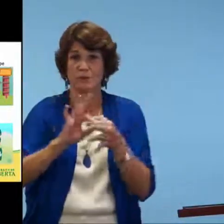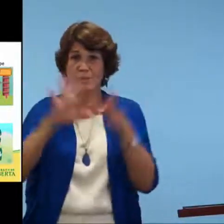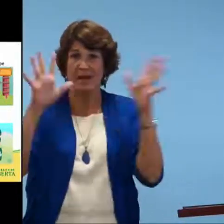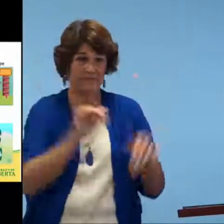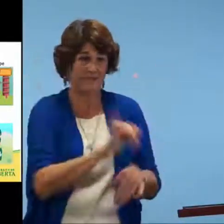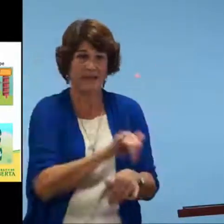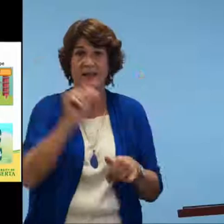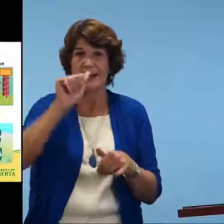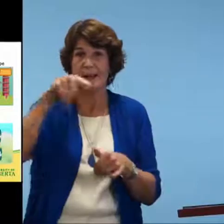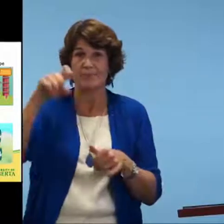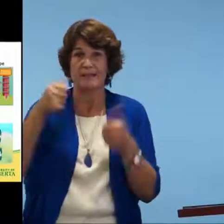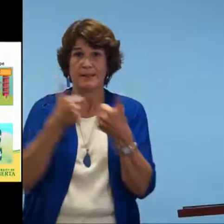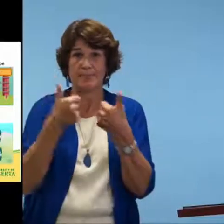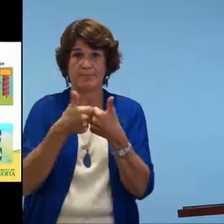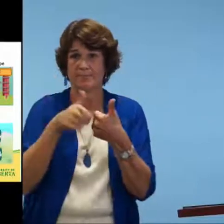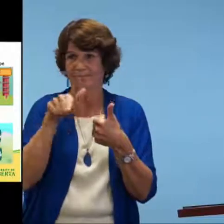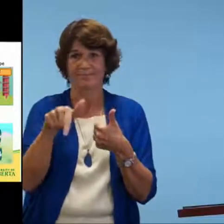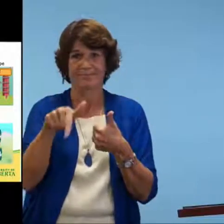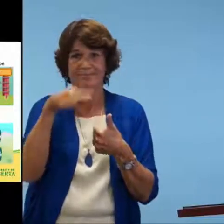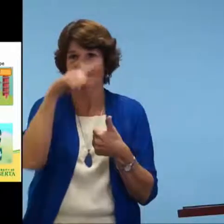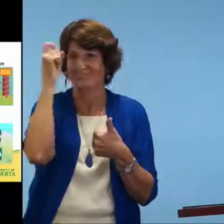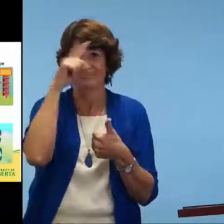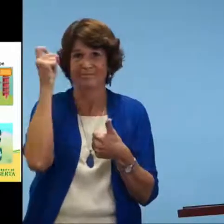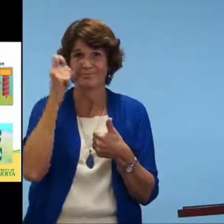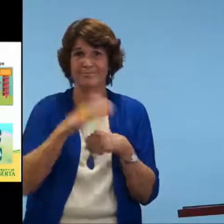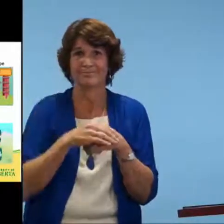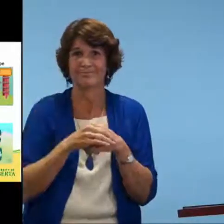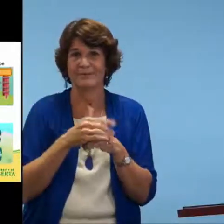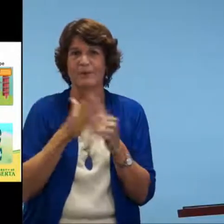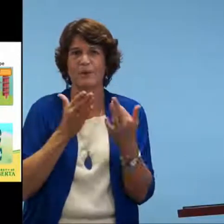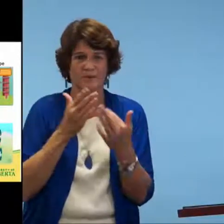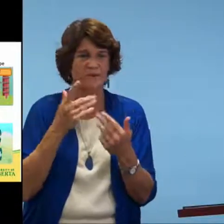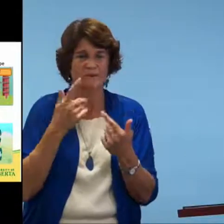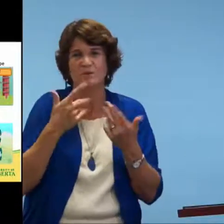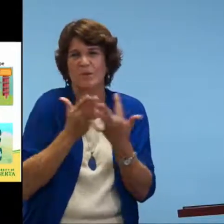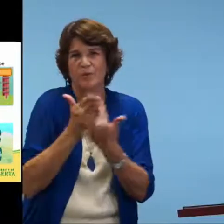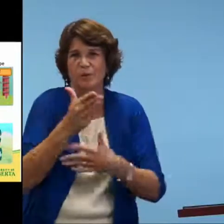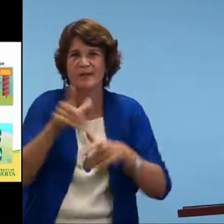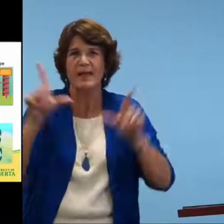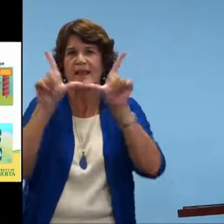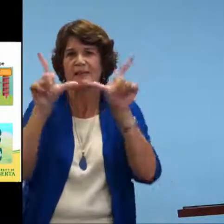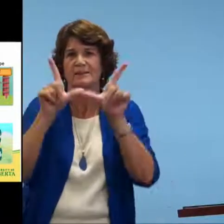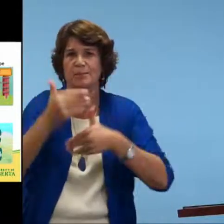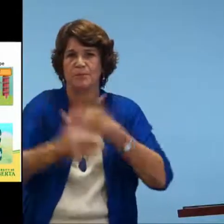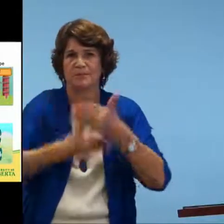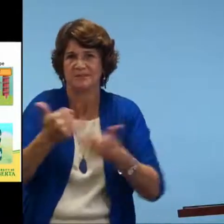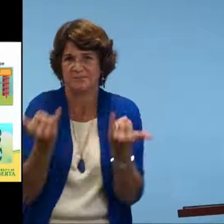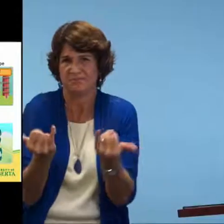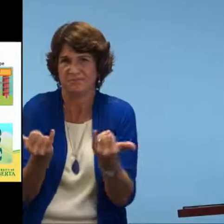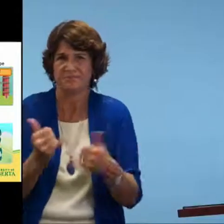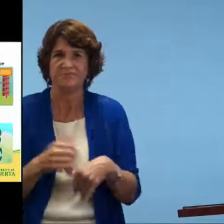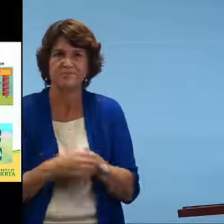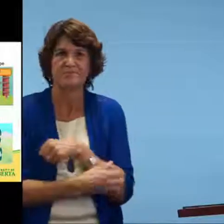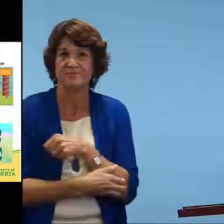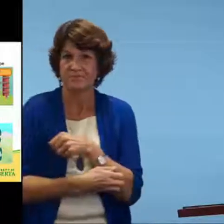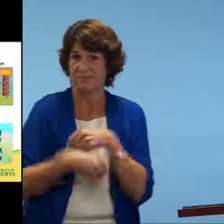idea of what we've been doing. The apps are ready to be released hopefully this summer. It's just going through the licensing